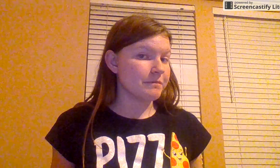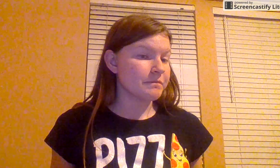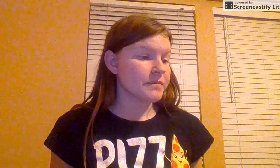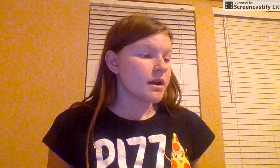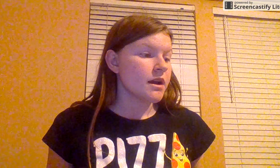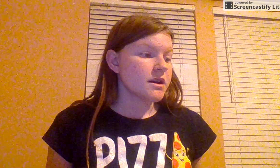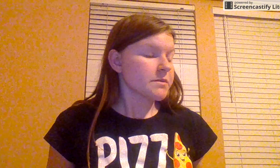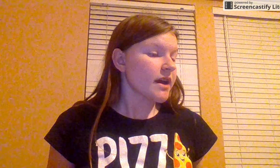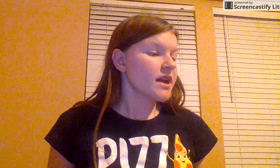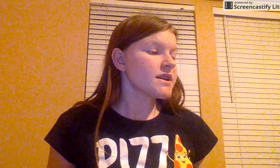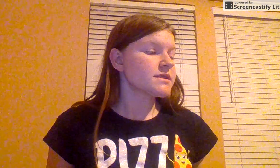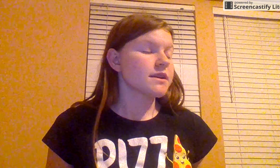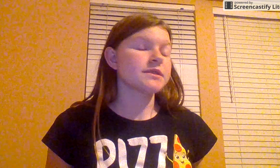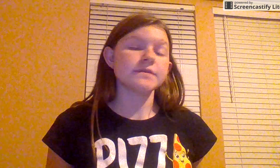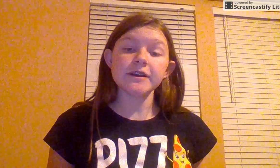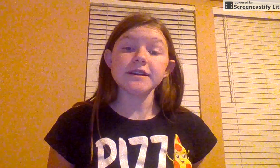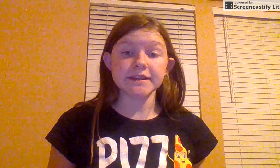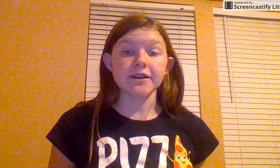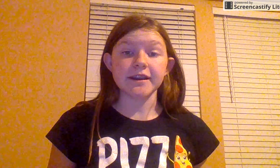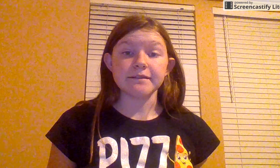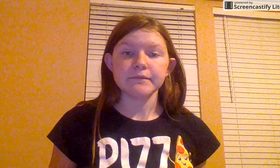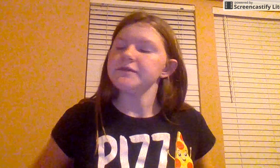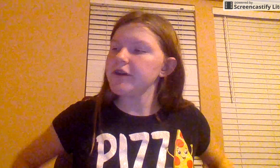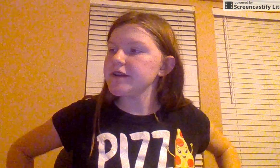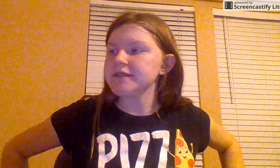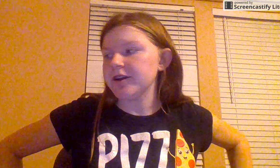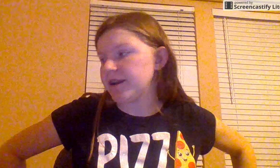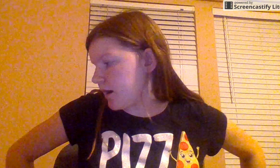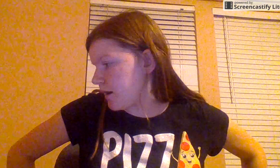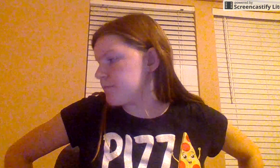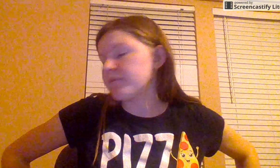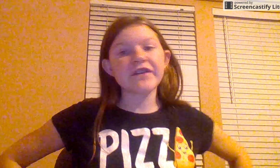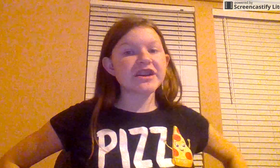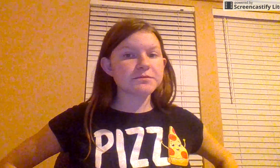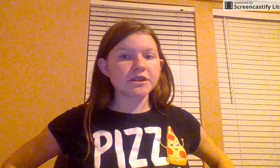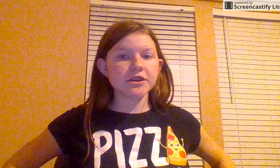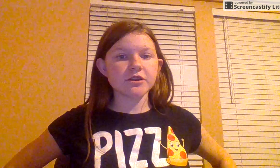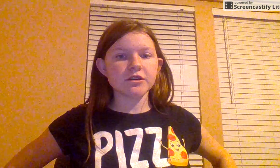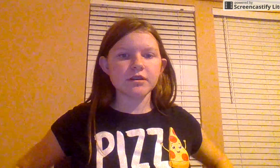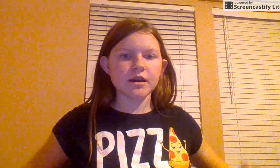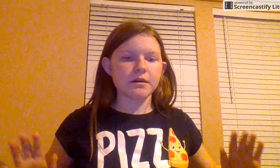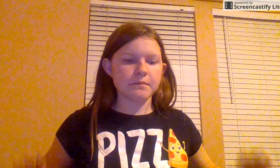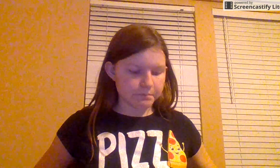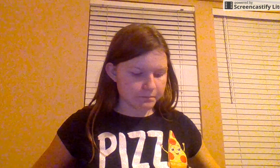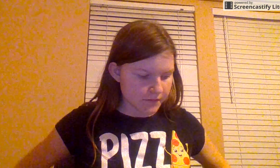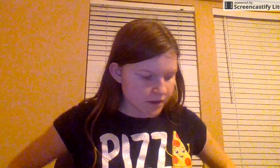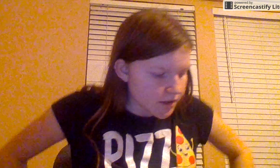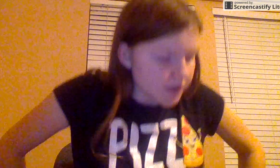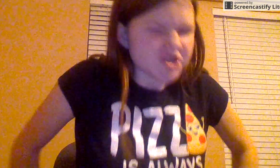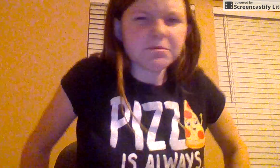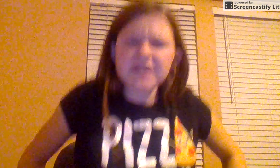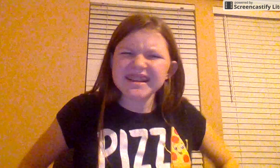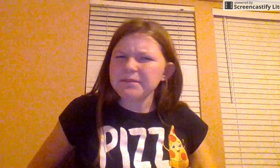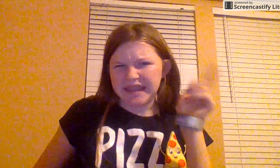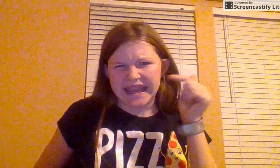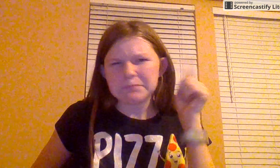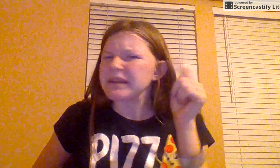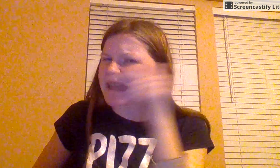to be honest, it's very scary. It's very scary. Um, freshman year, um, do you mean like the beginning, beginning?